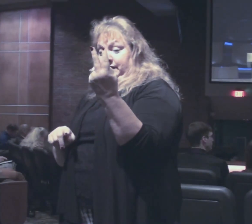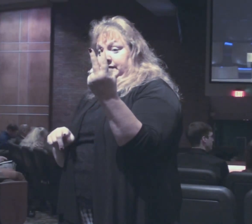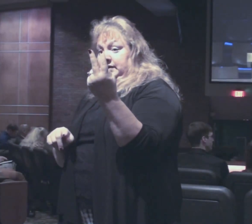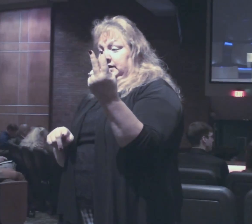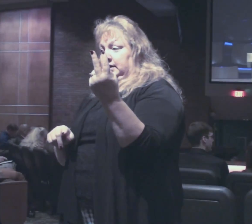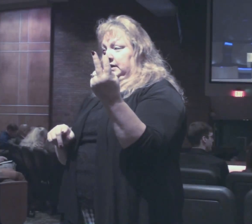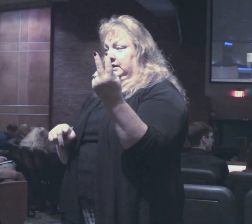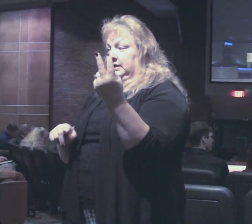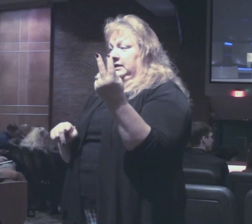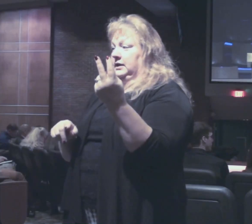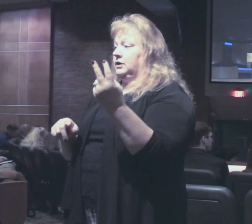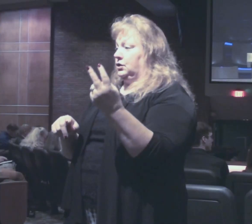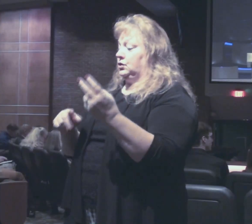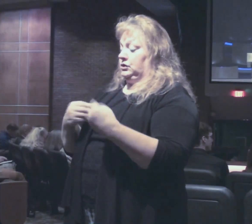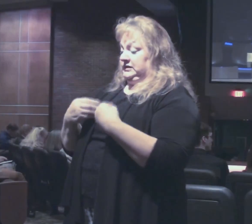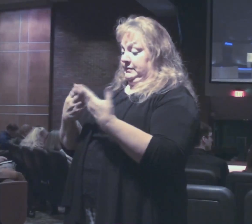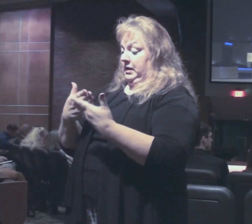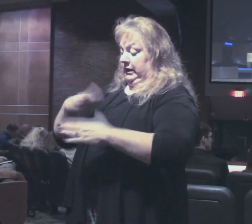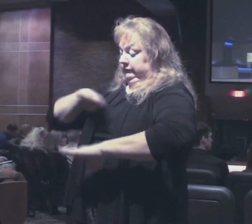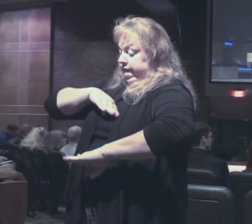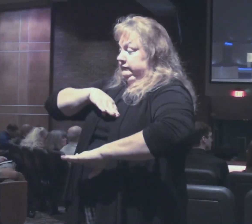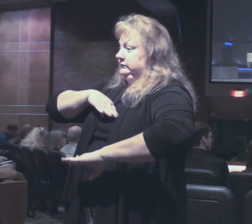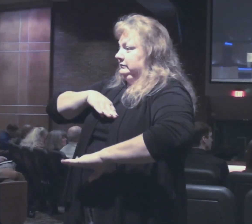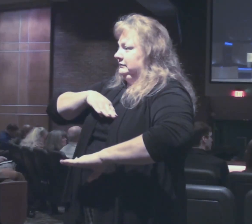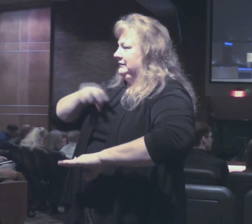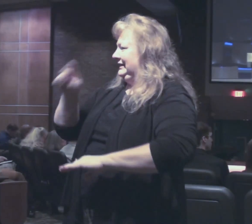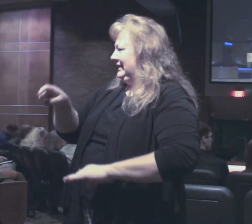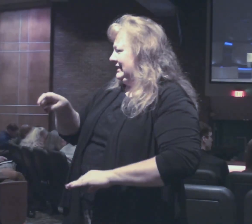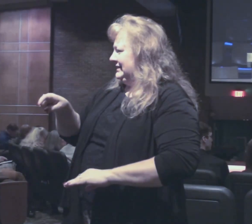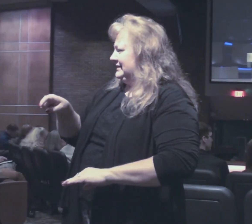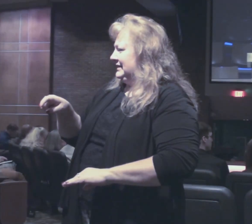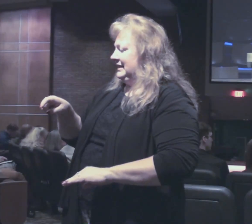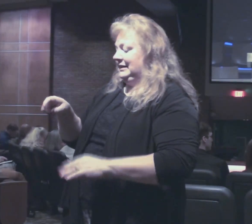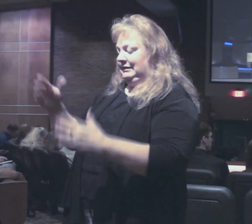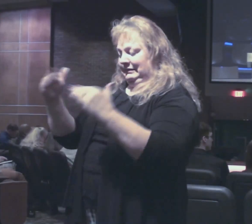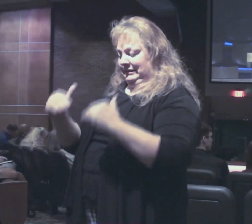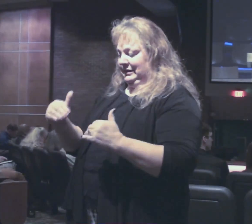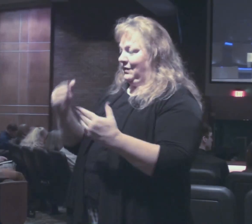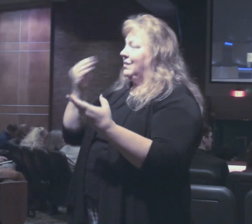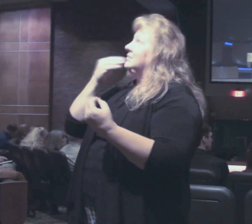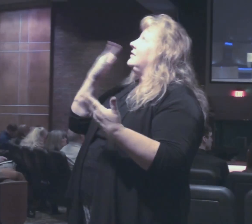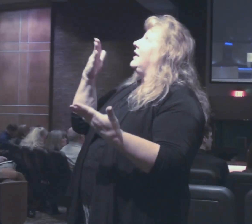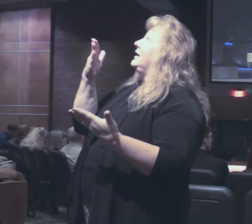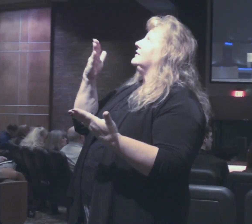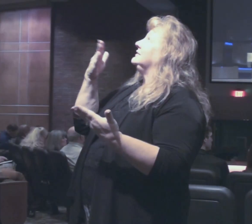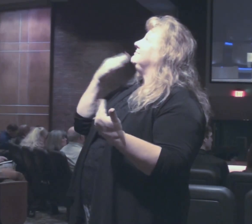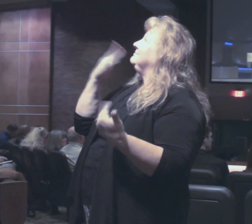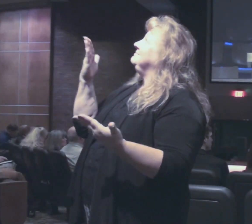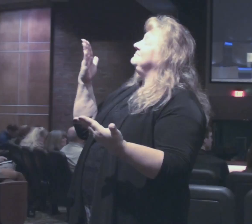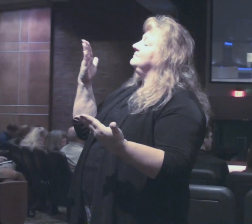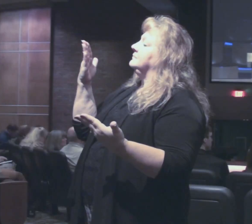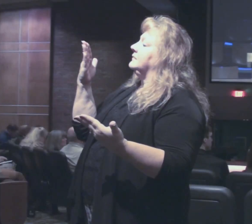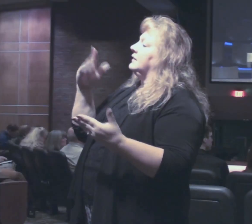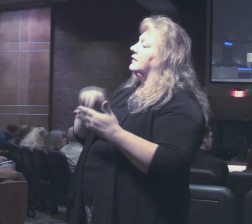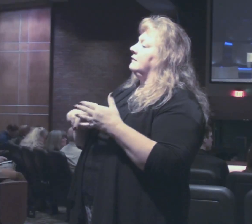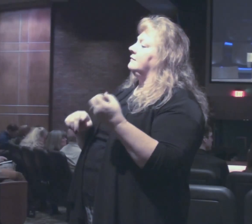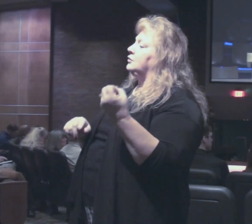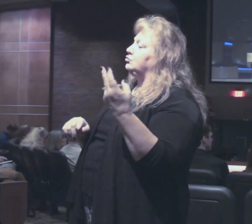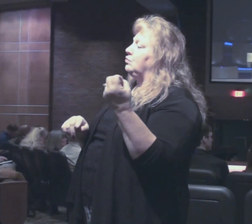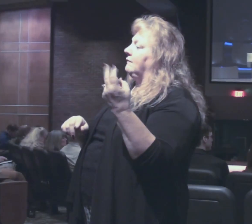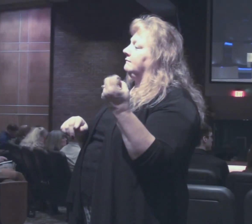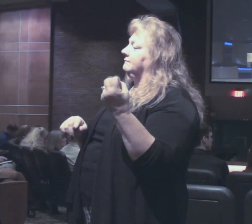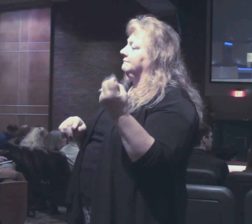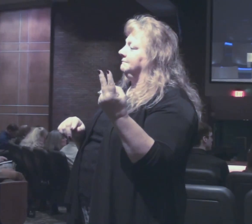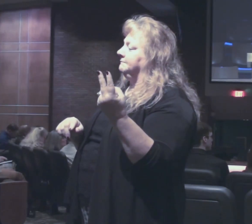the needs of the saints it causes thanks to be given to God verse twelve